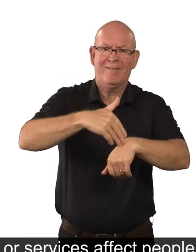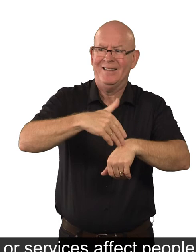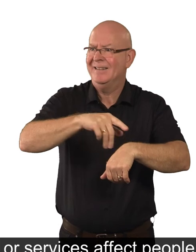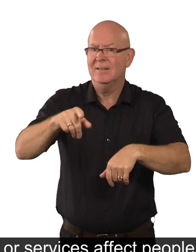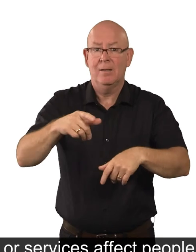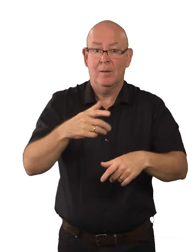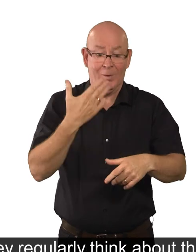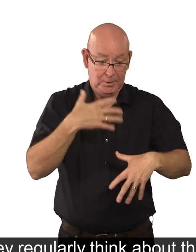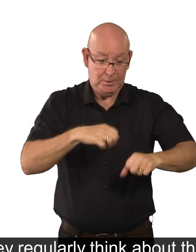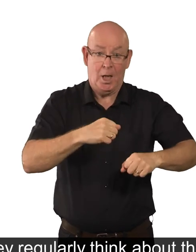once they have started.